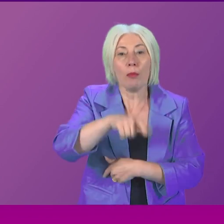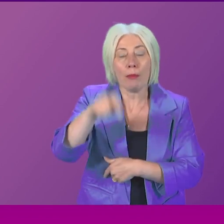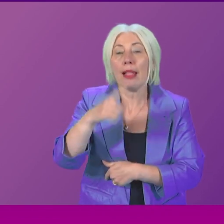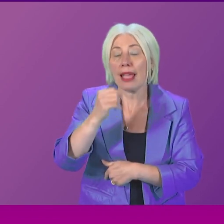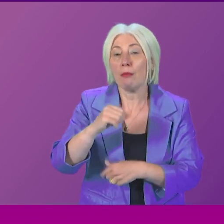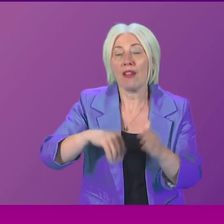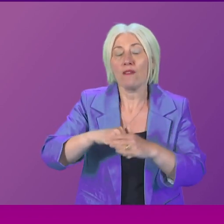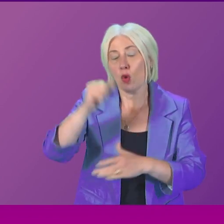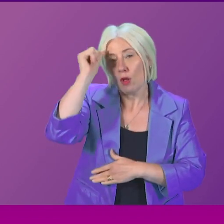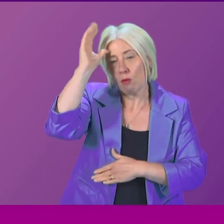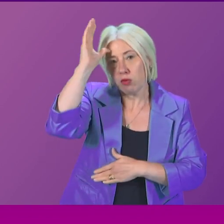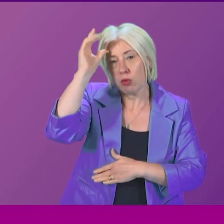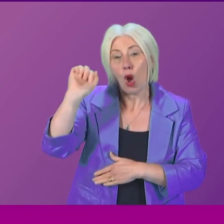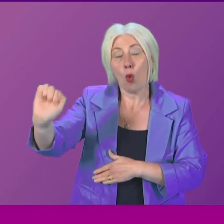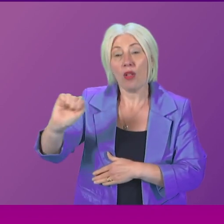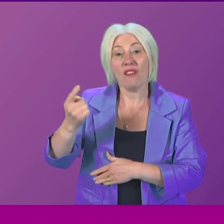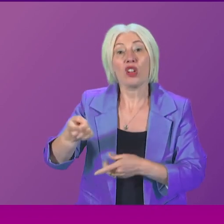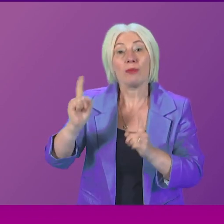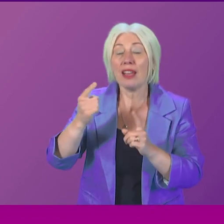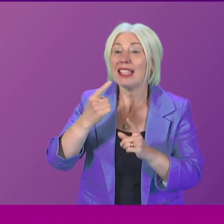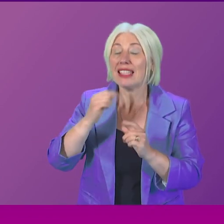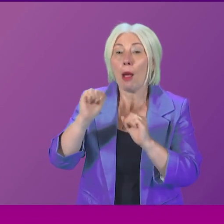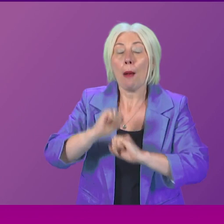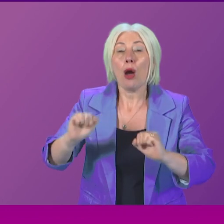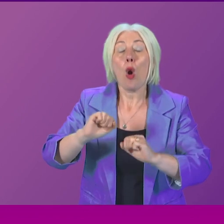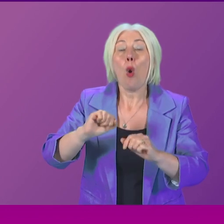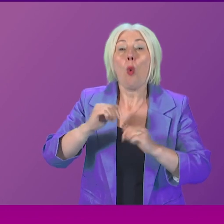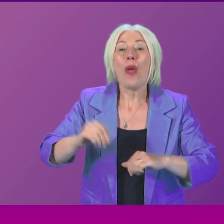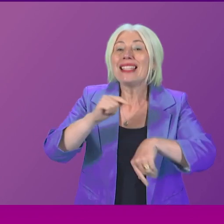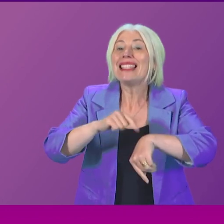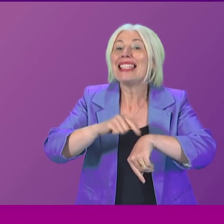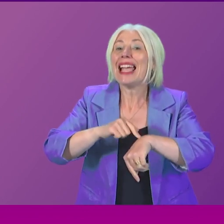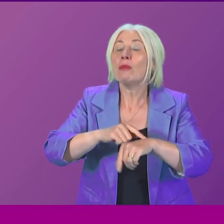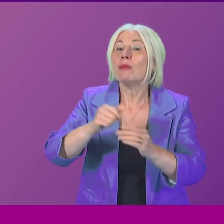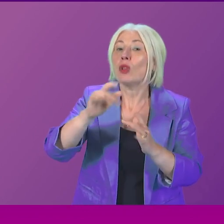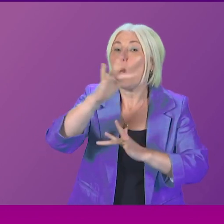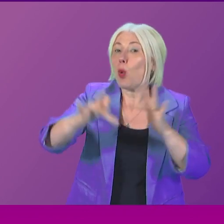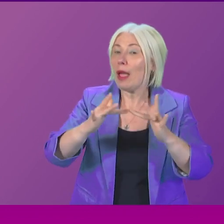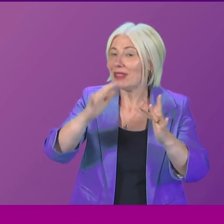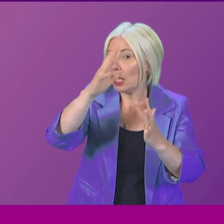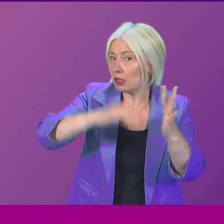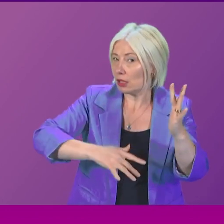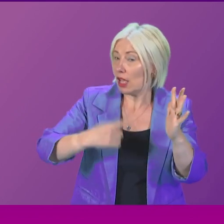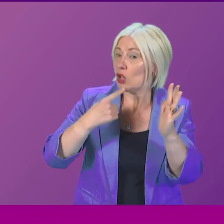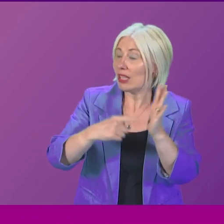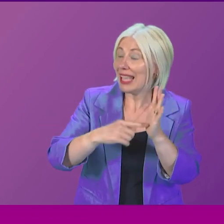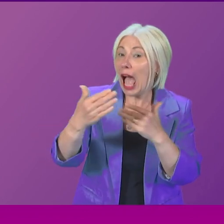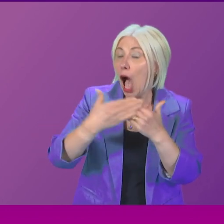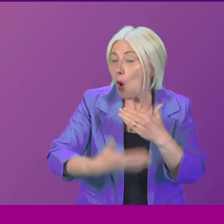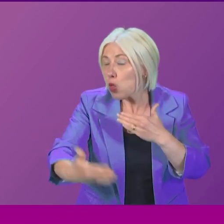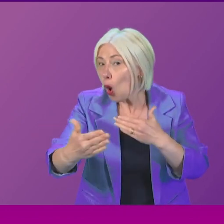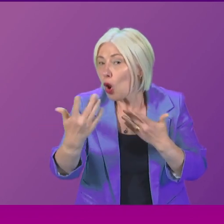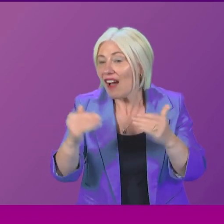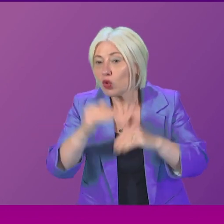Will the First Minister commit today to publishing waiting times on the website to inform patients about how long it will take to get their treatment,